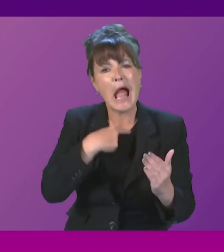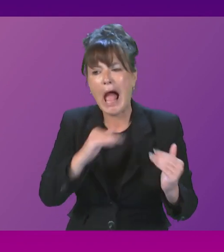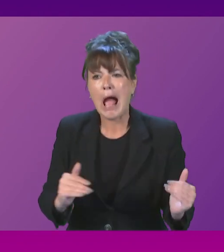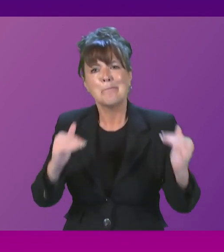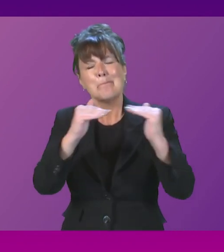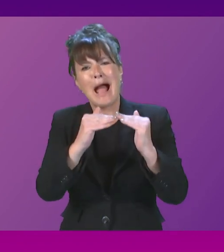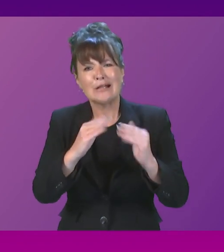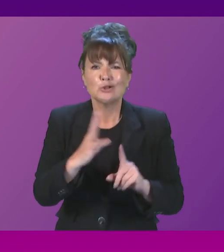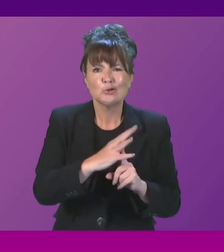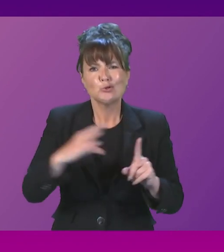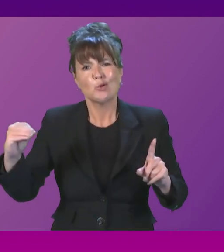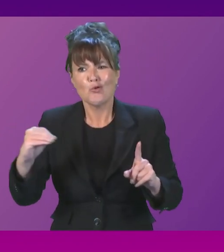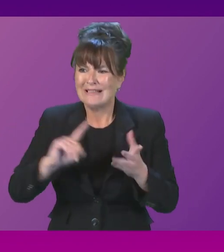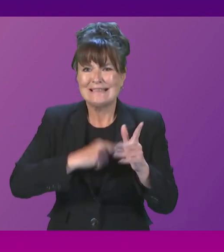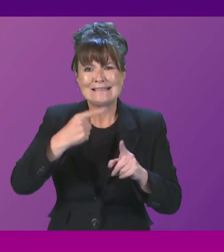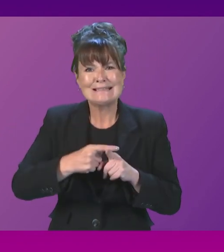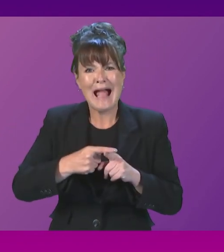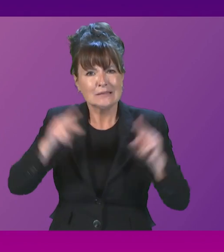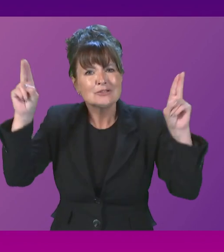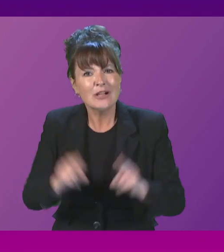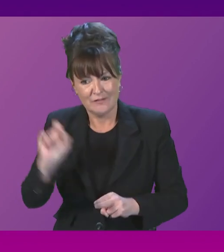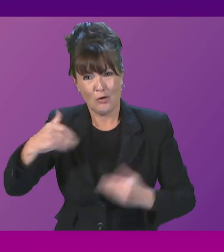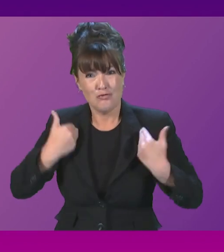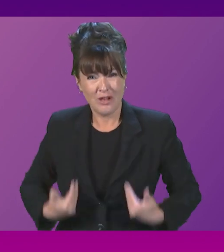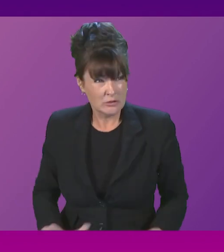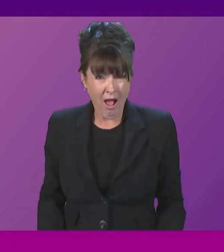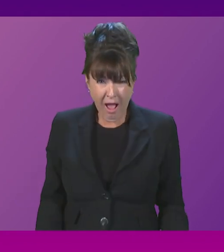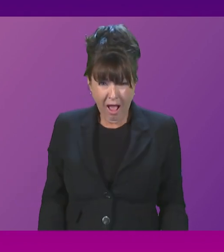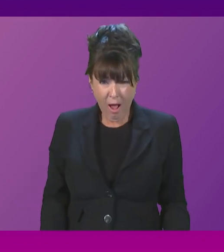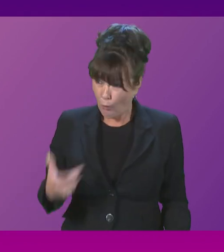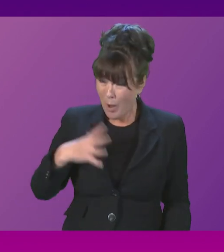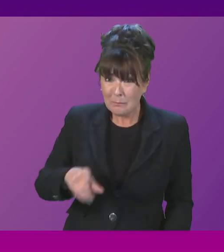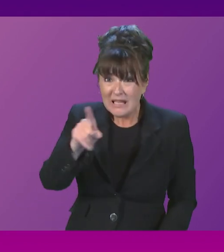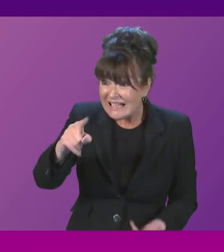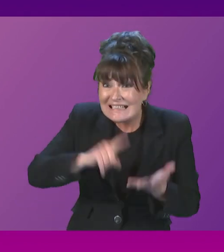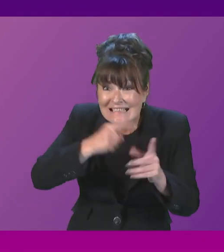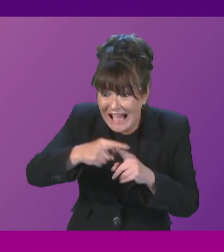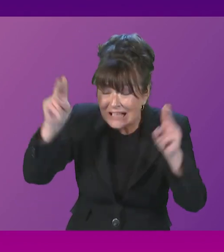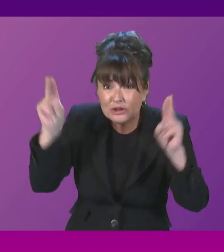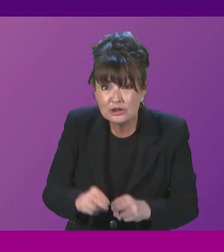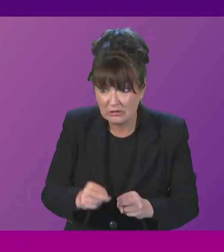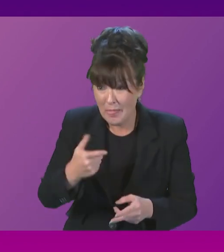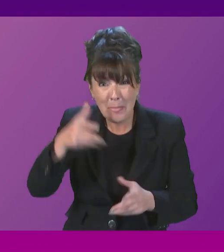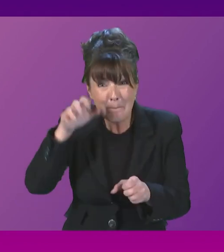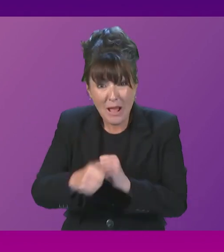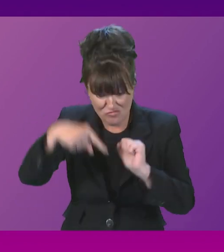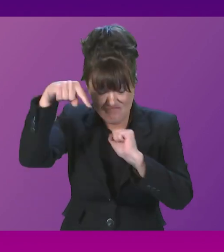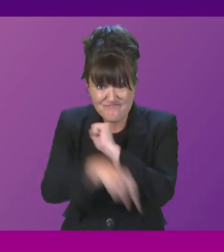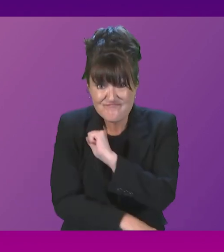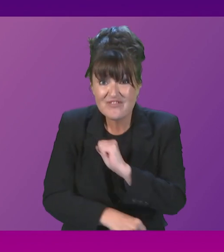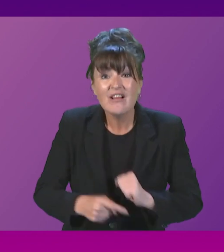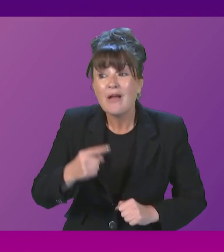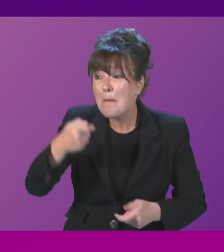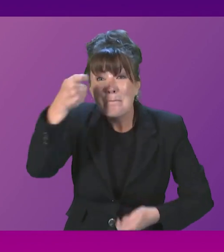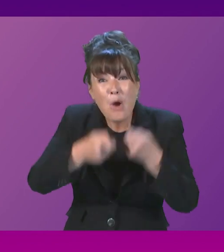cuts for the richest people in our society. Tax cuts that have already sunk the pound, crashed the mortgage market, brought